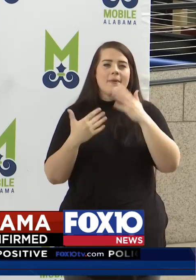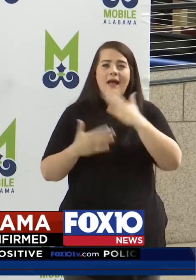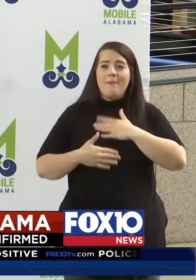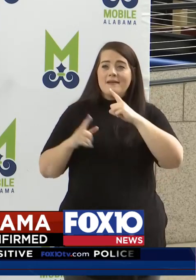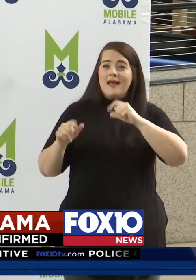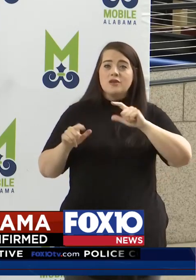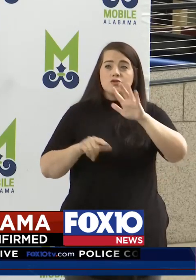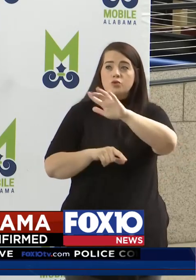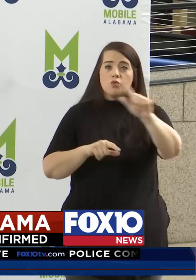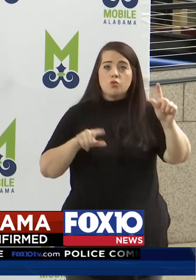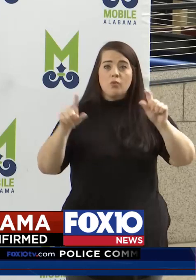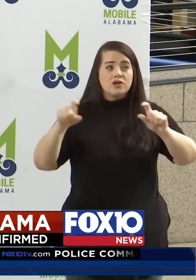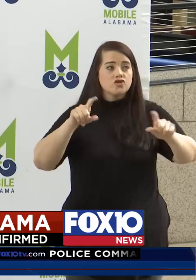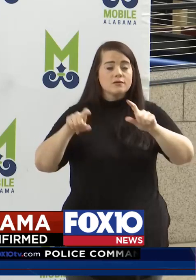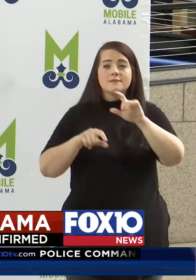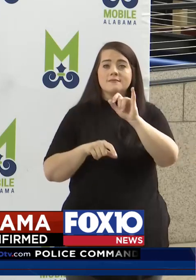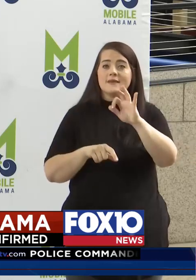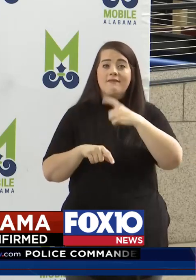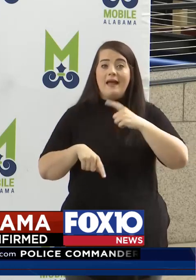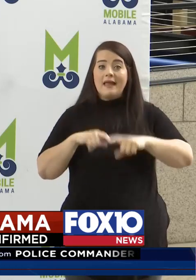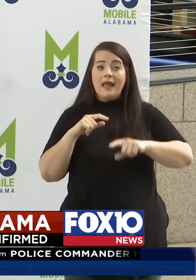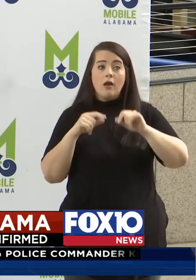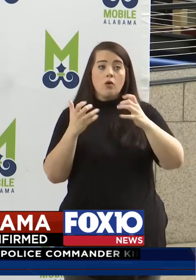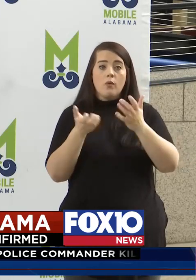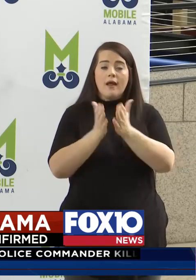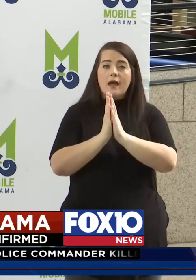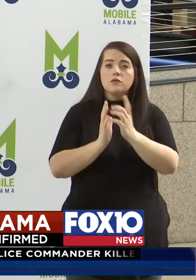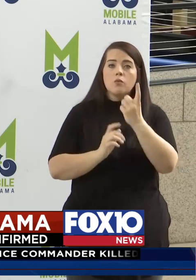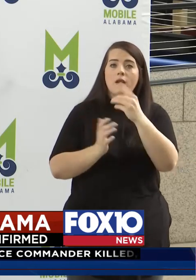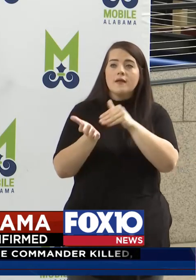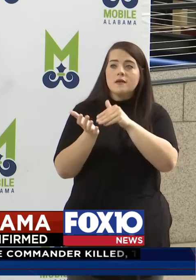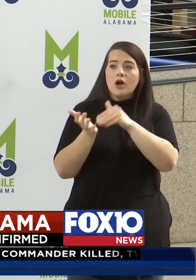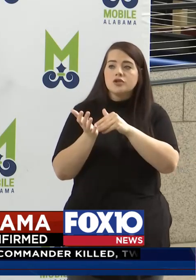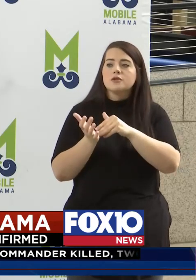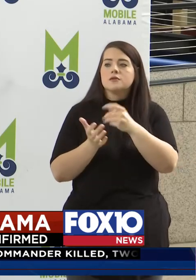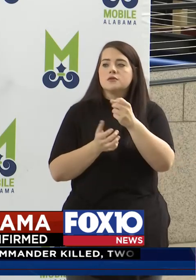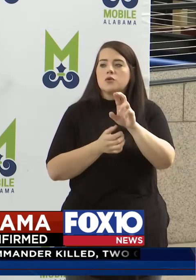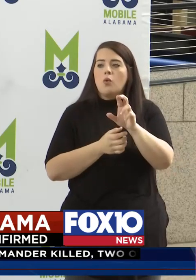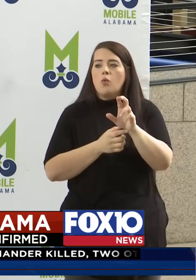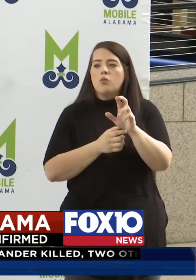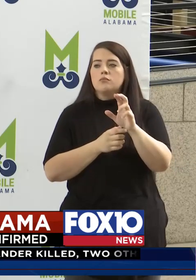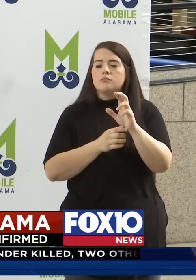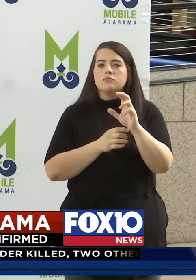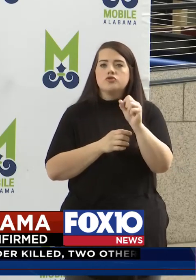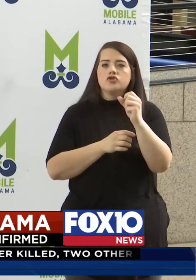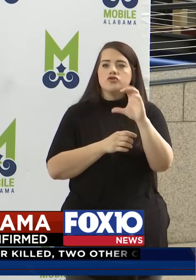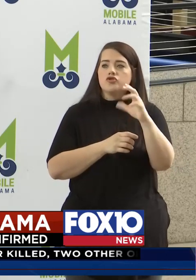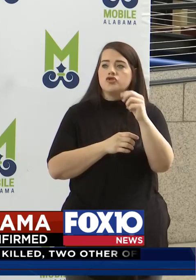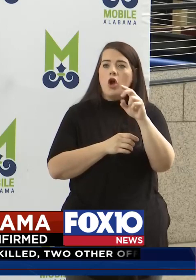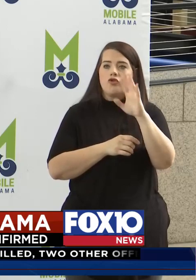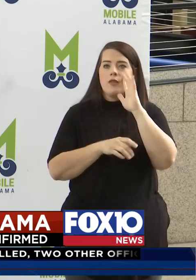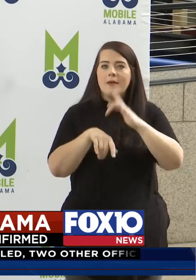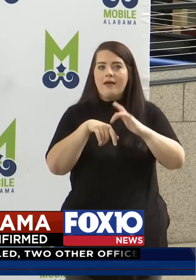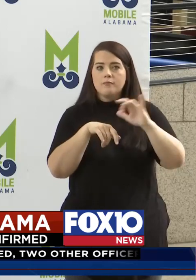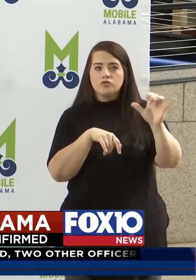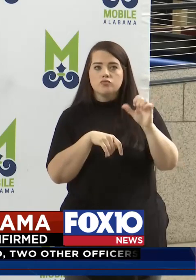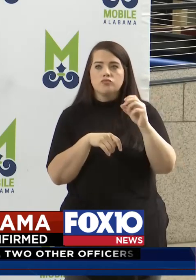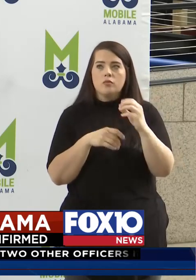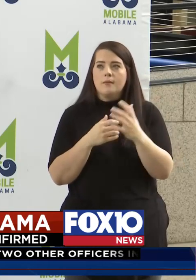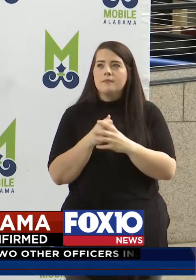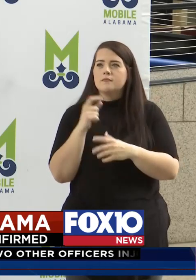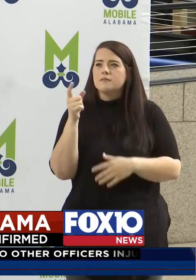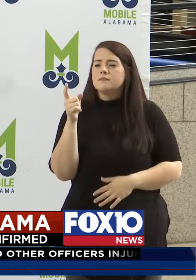your questions. And if I can't, or if you would like to ask one of the doctors or Chandra, they'll be available too. So,